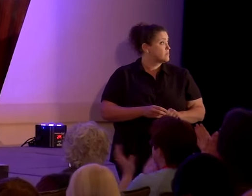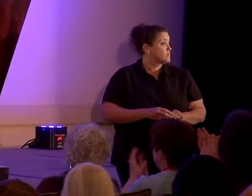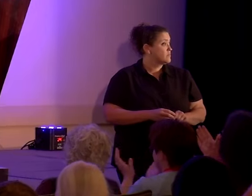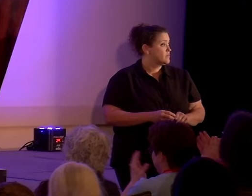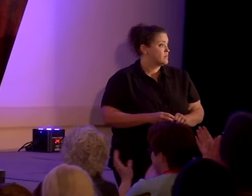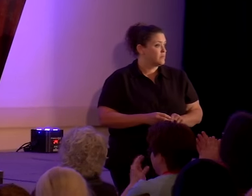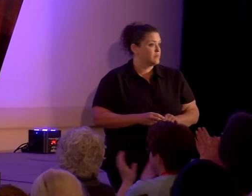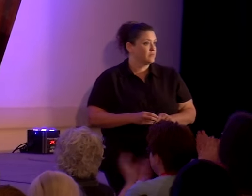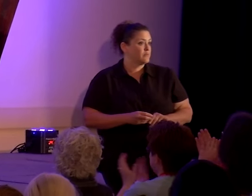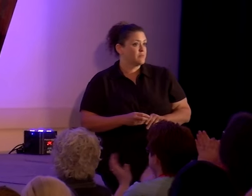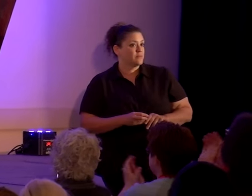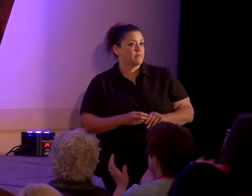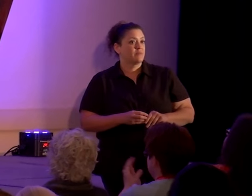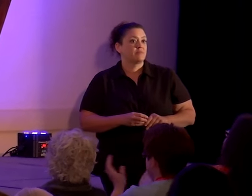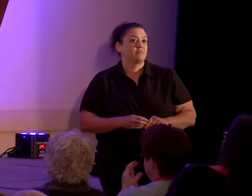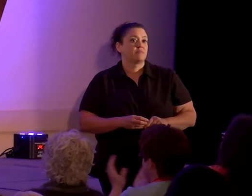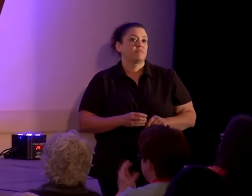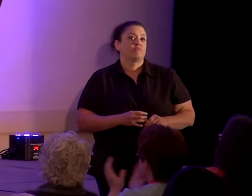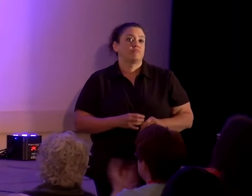Matt Dillahunty.